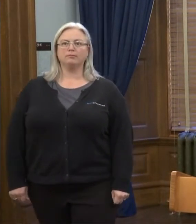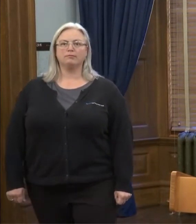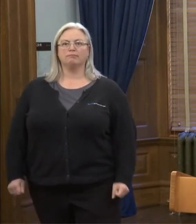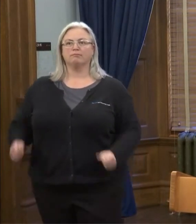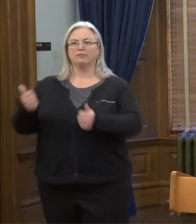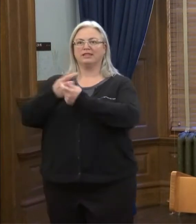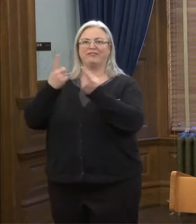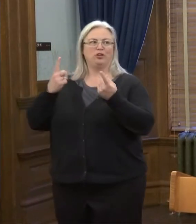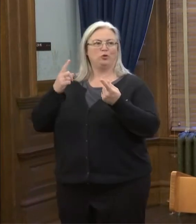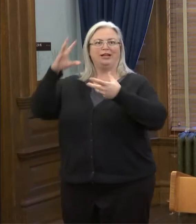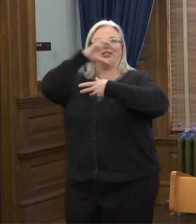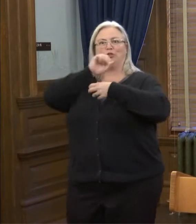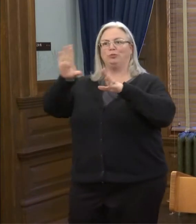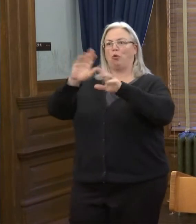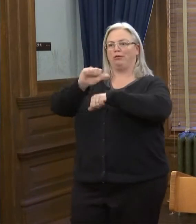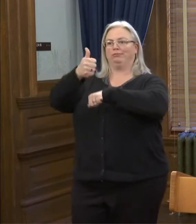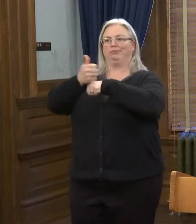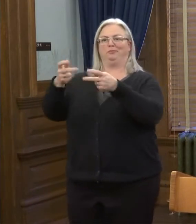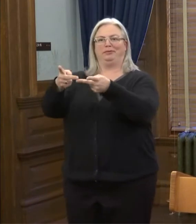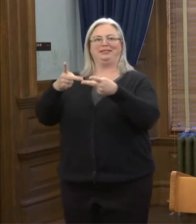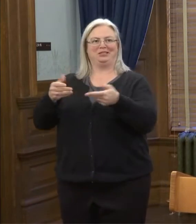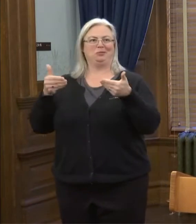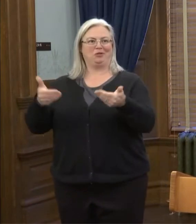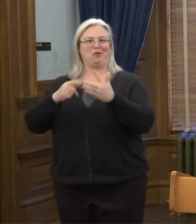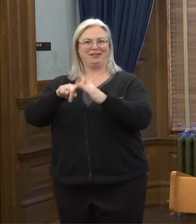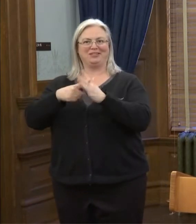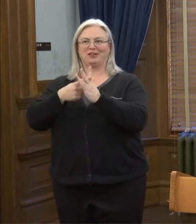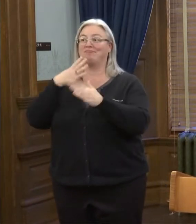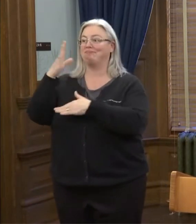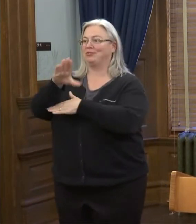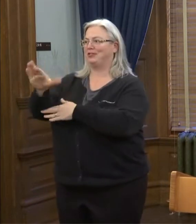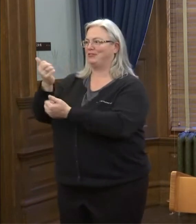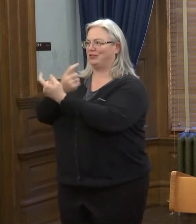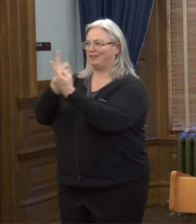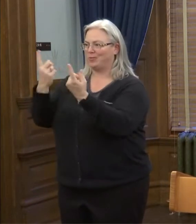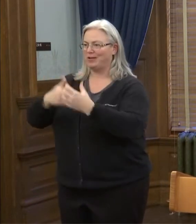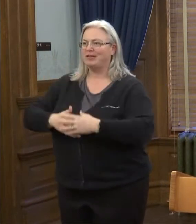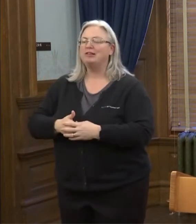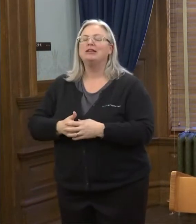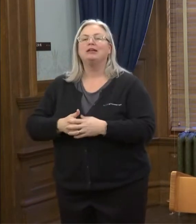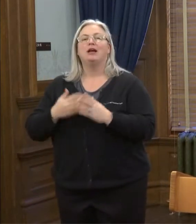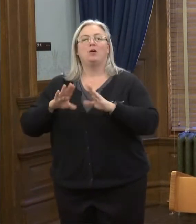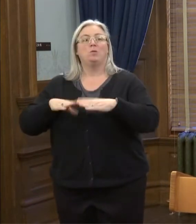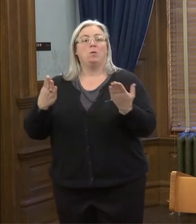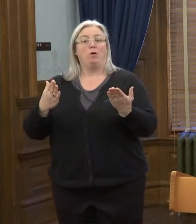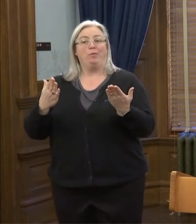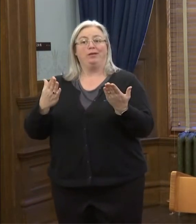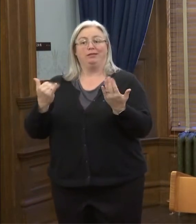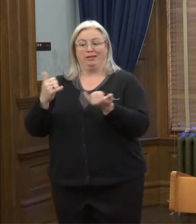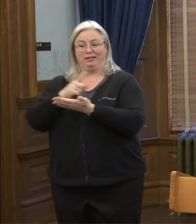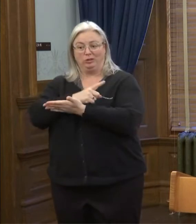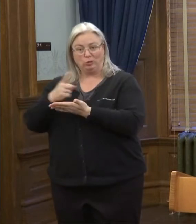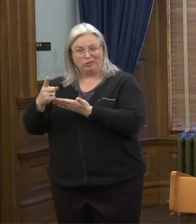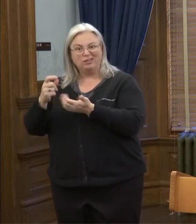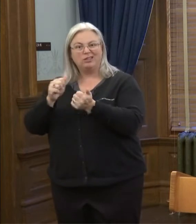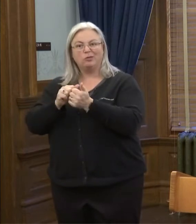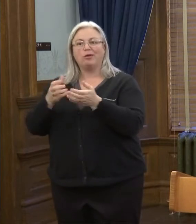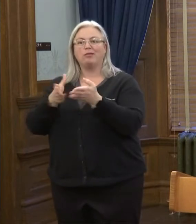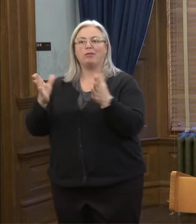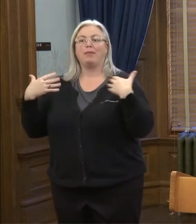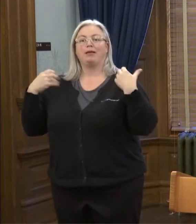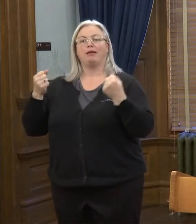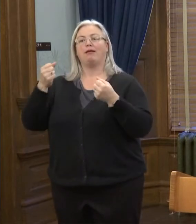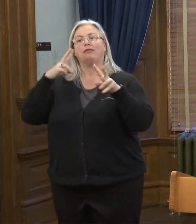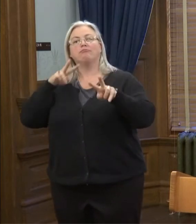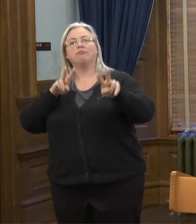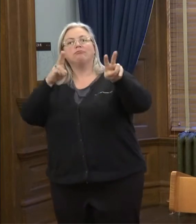everybody's assumed position so we can go ahead and get started good afternoon everybody I'll start off this week with the public health hero